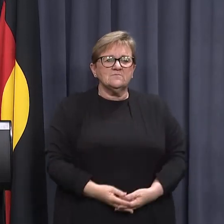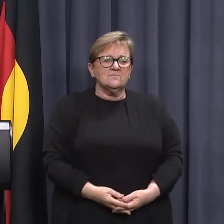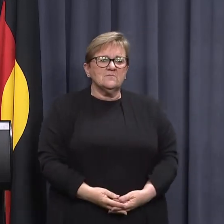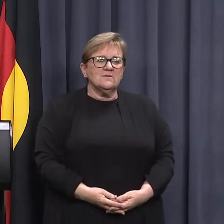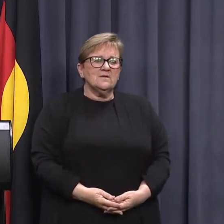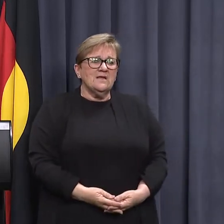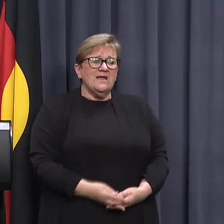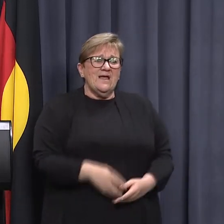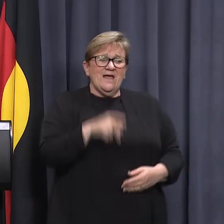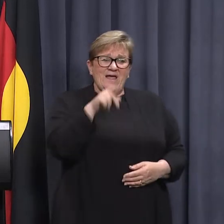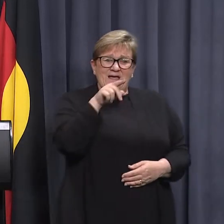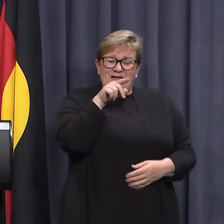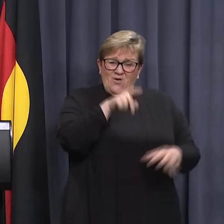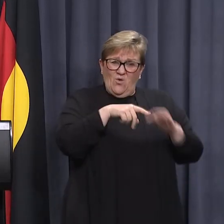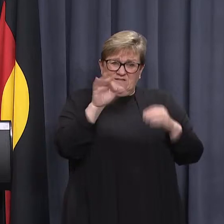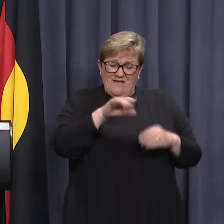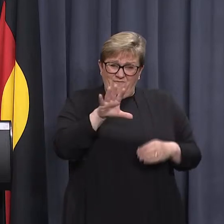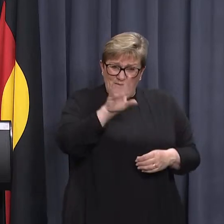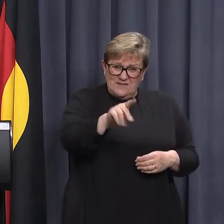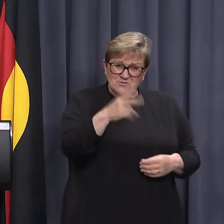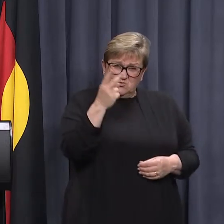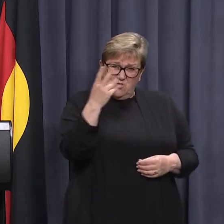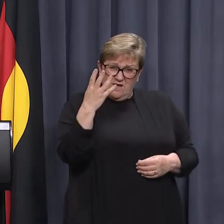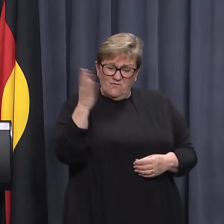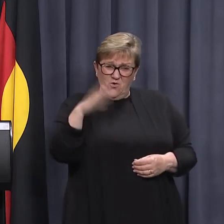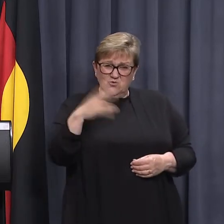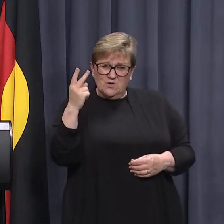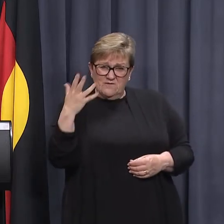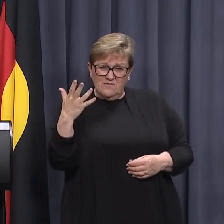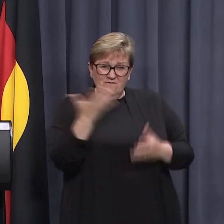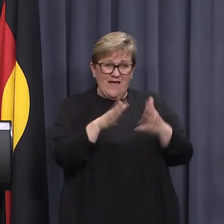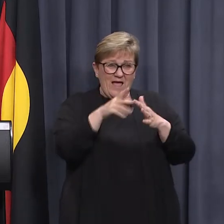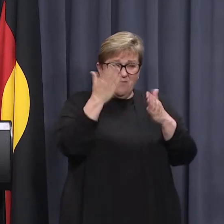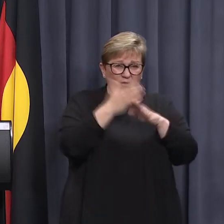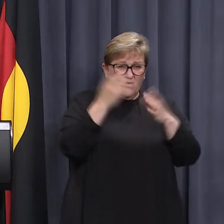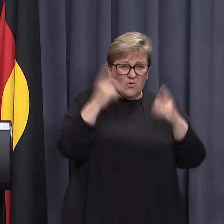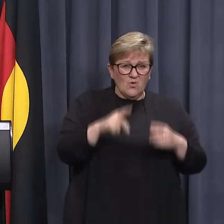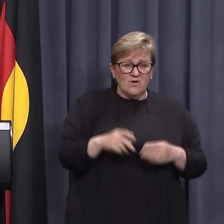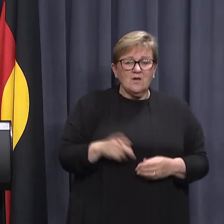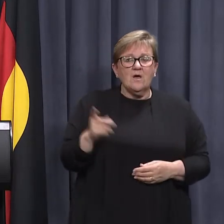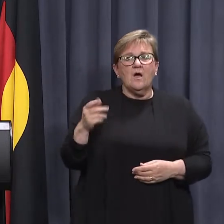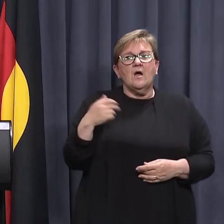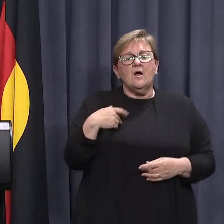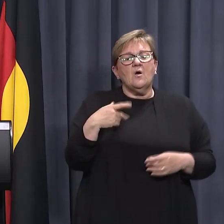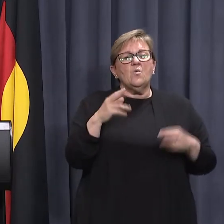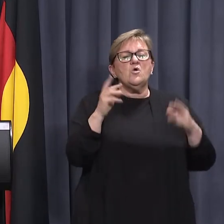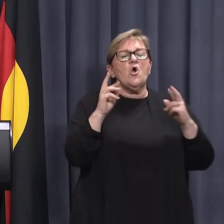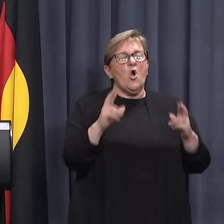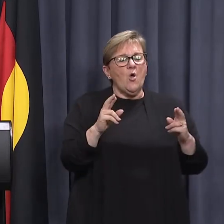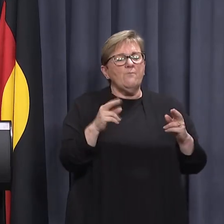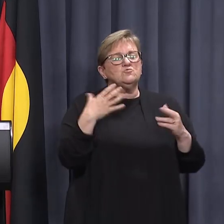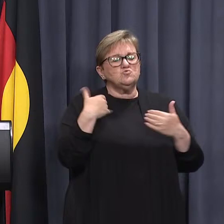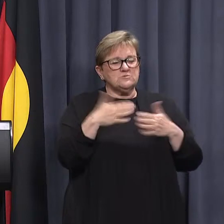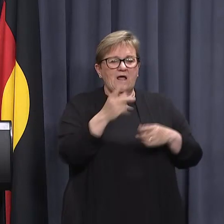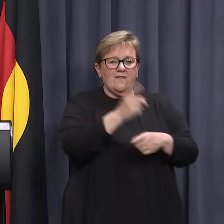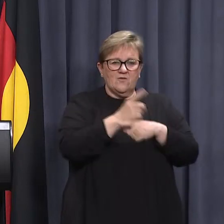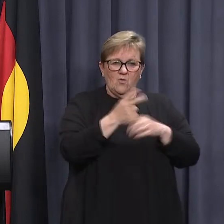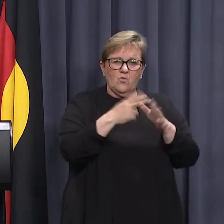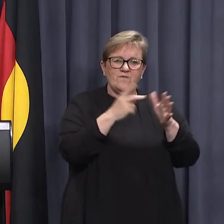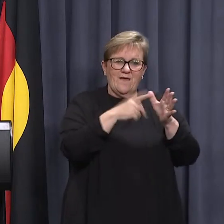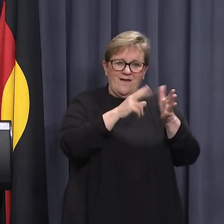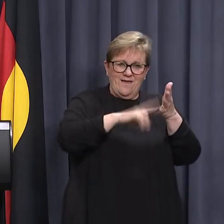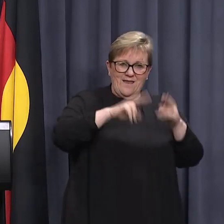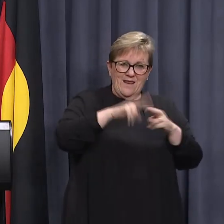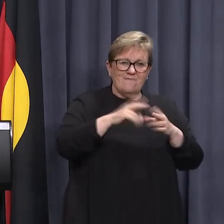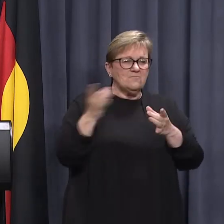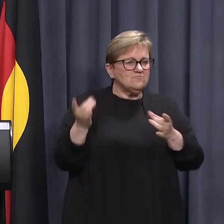Is that from the next 24th, 25th, when they'll have an idea about how that'll work? We would hope to start having those conversations with the ANF and